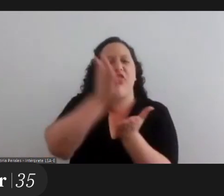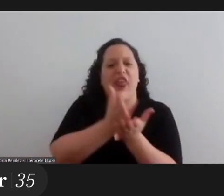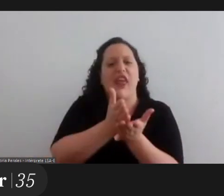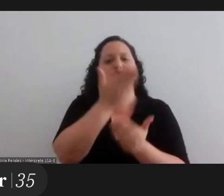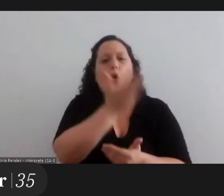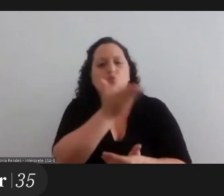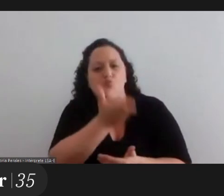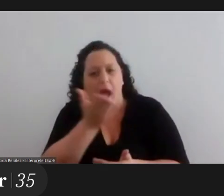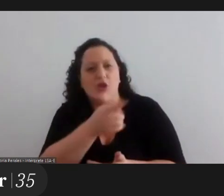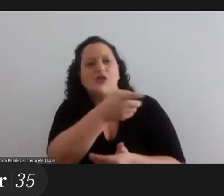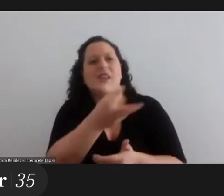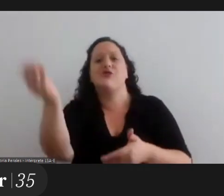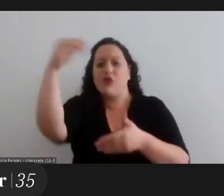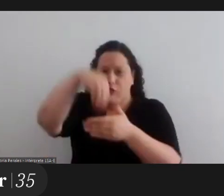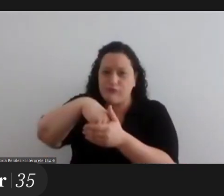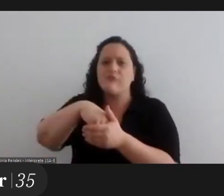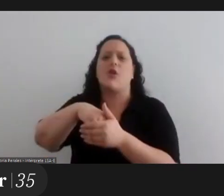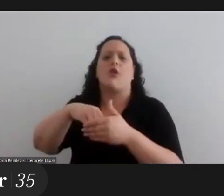diversity and human rights